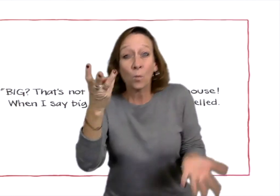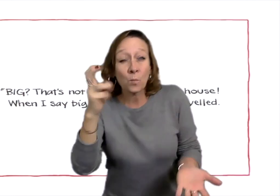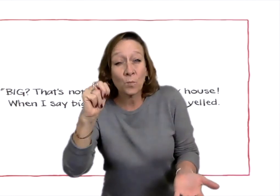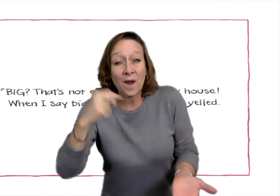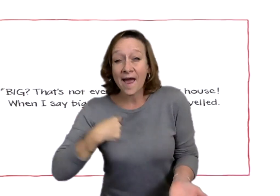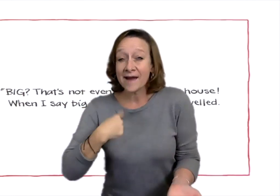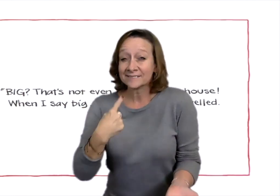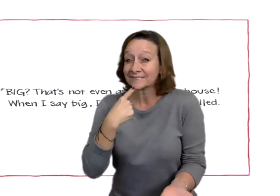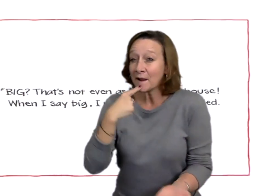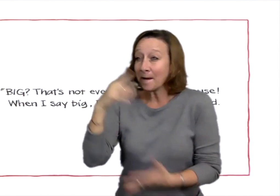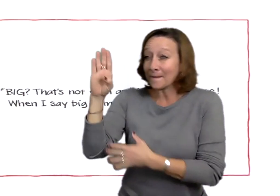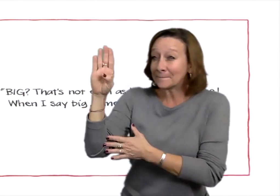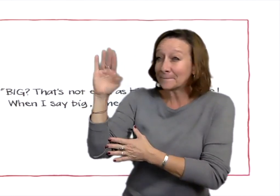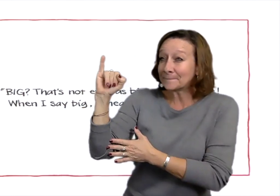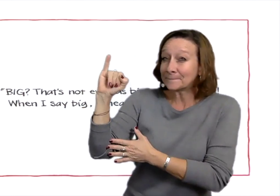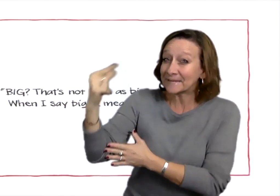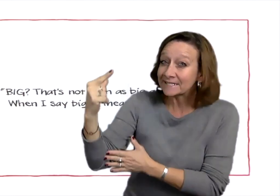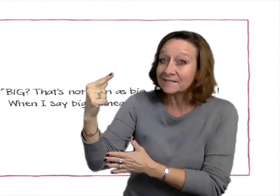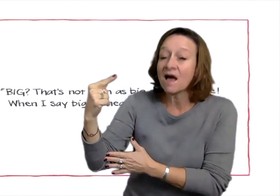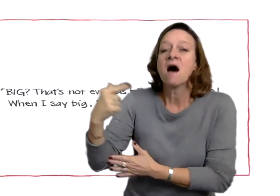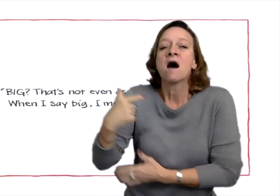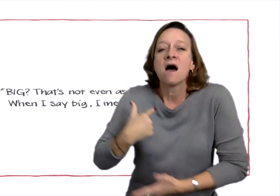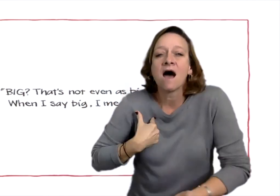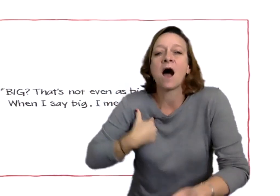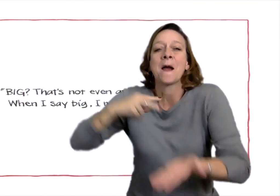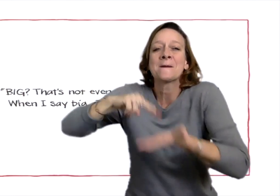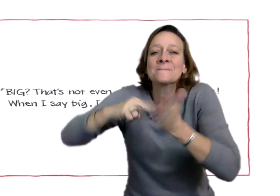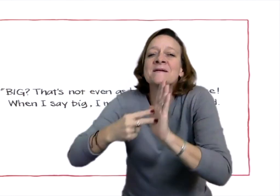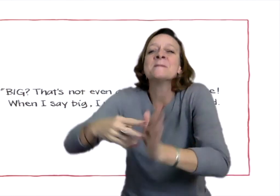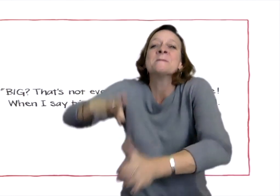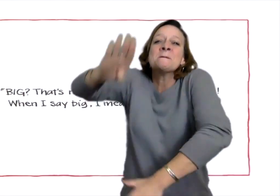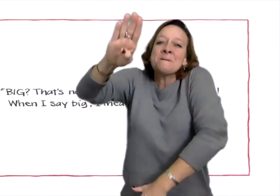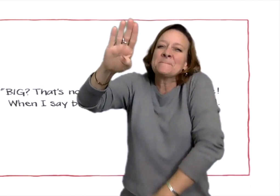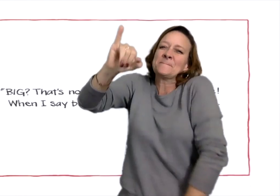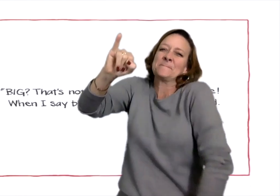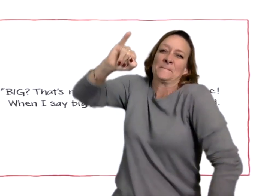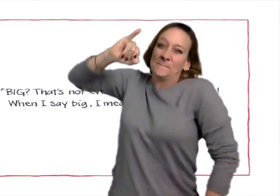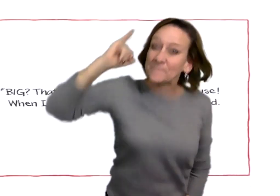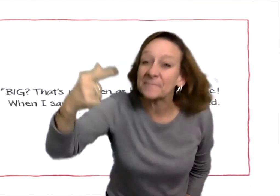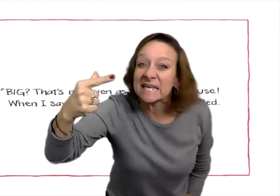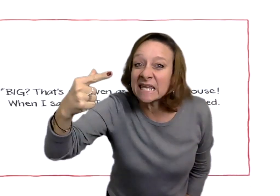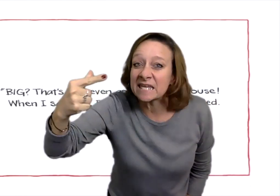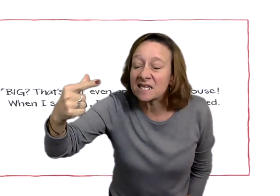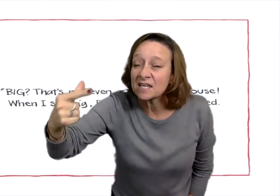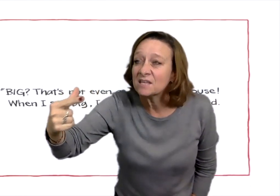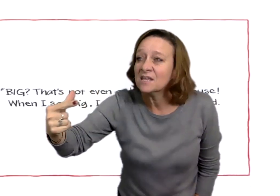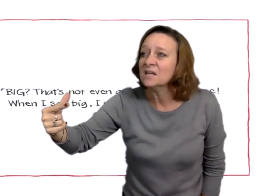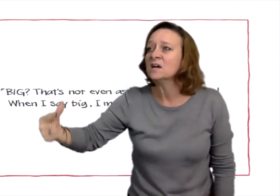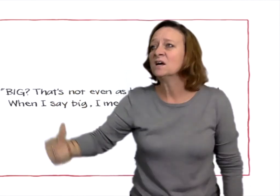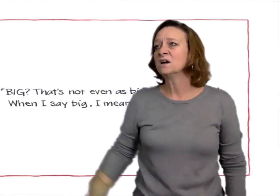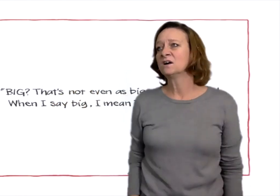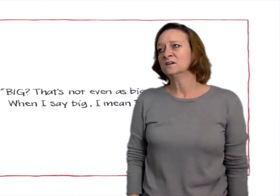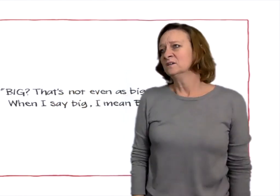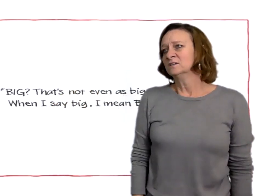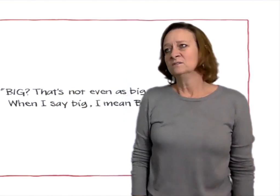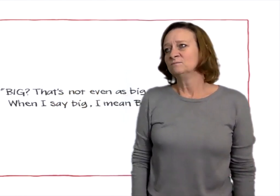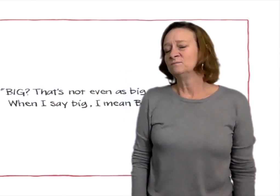Big? I say big, I mean big, he